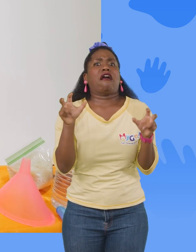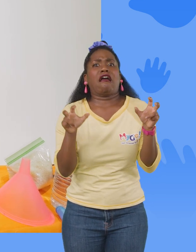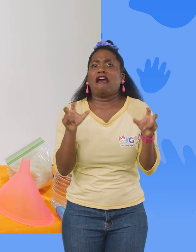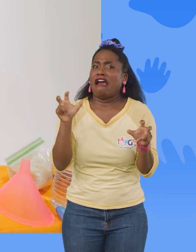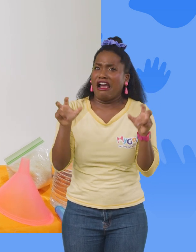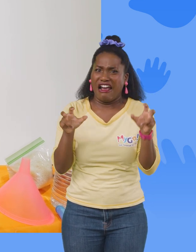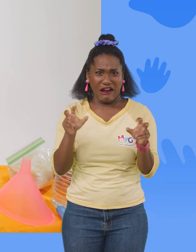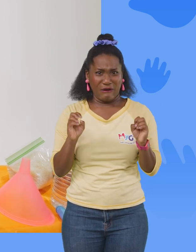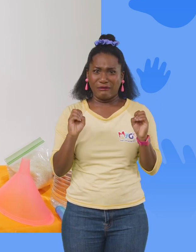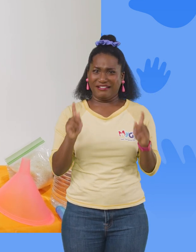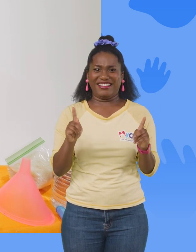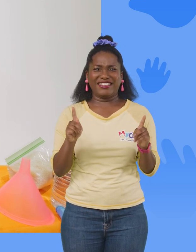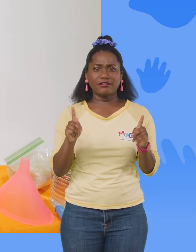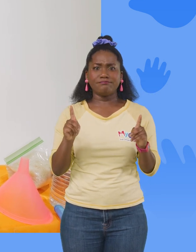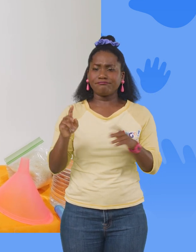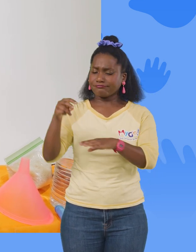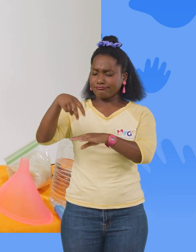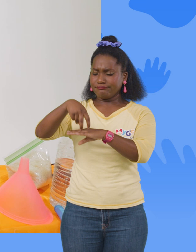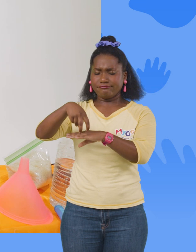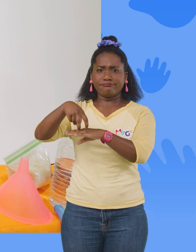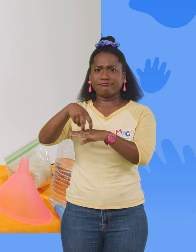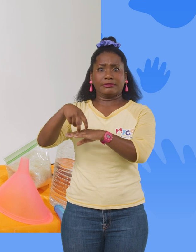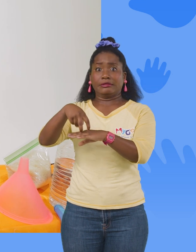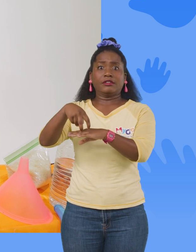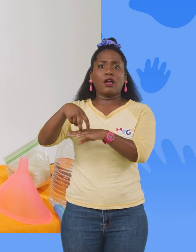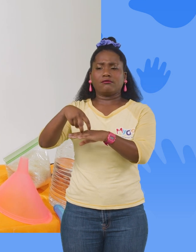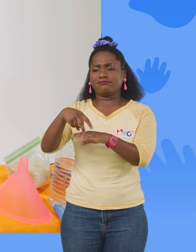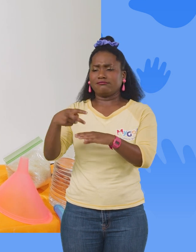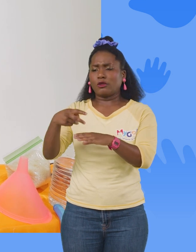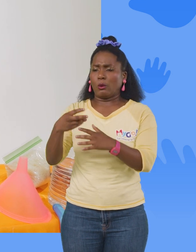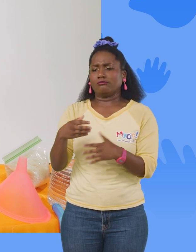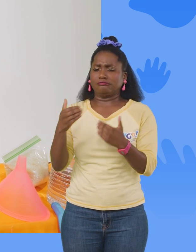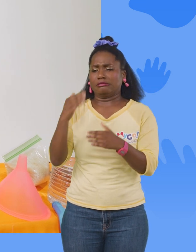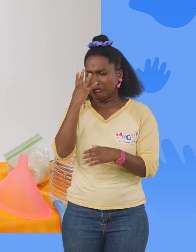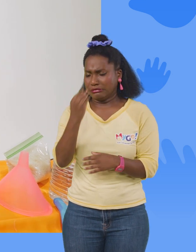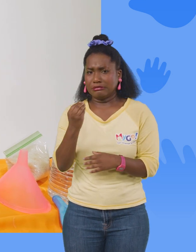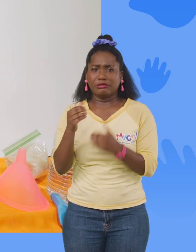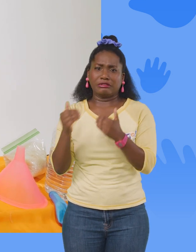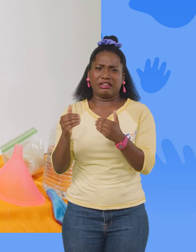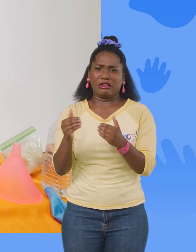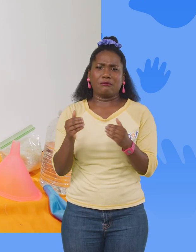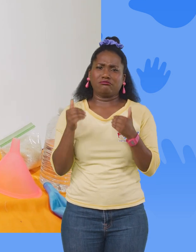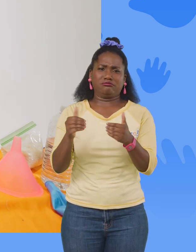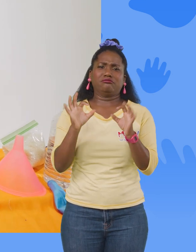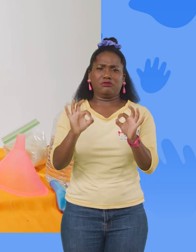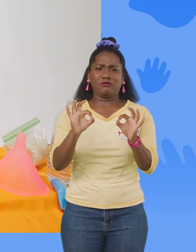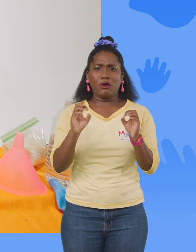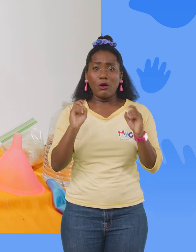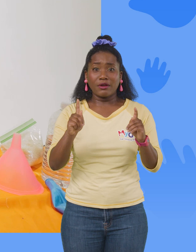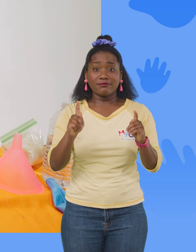Okay, you can stand right there. How about you just take a nap? Just like that. And then we